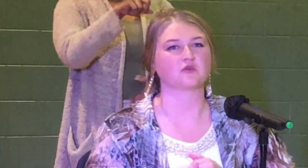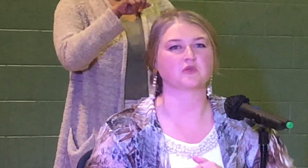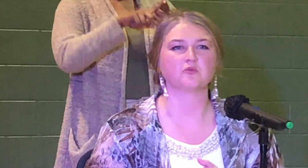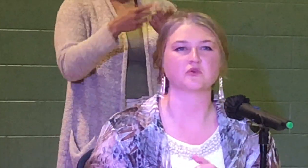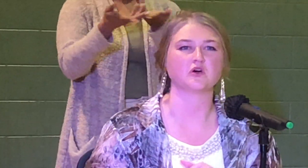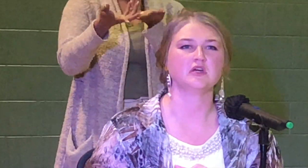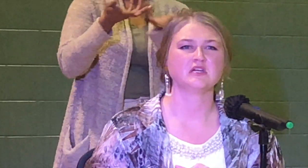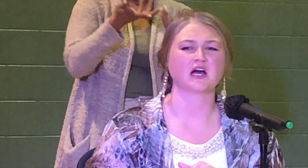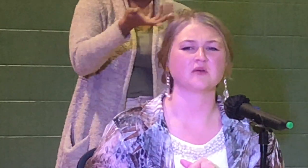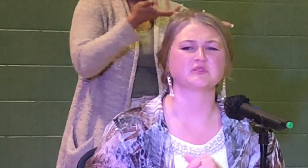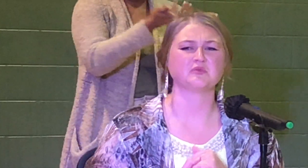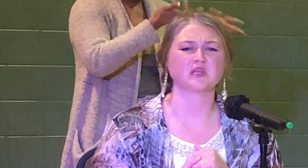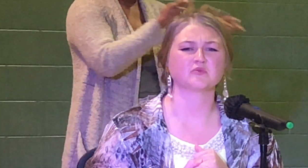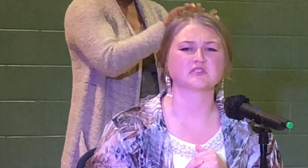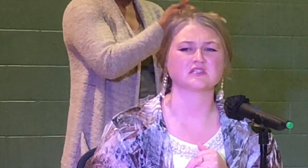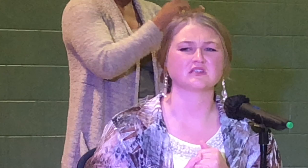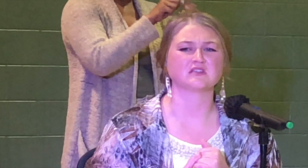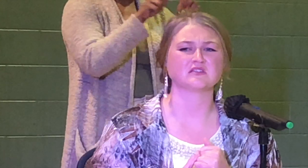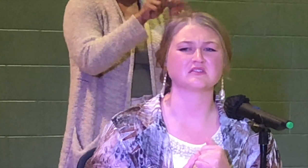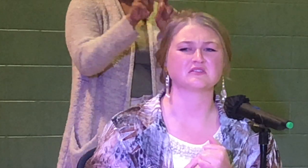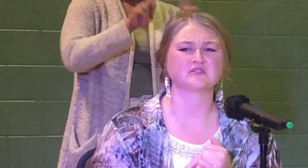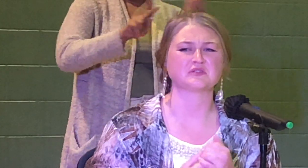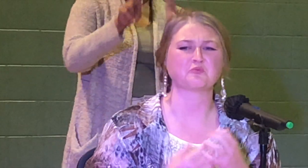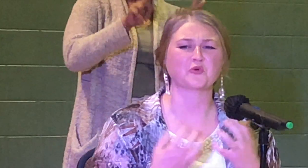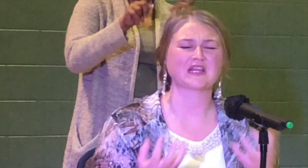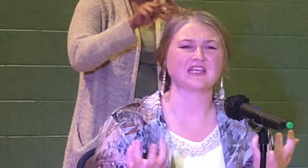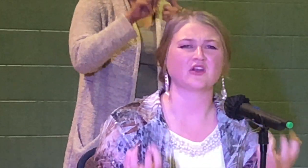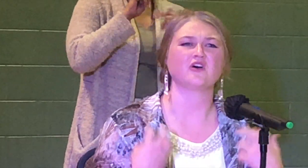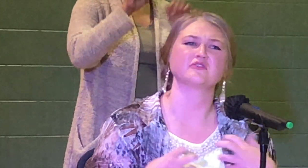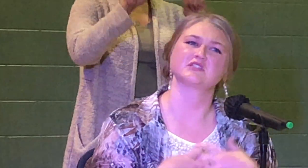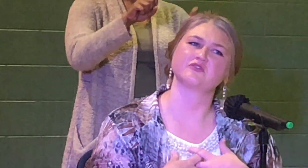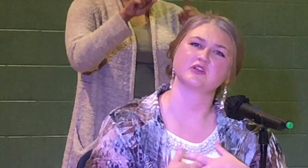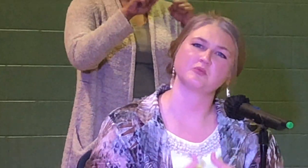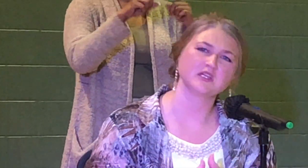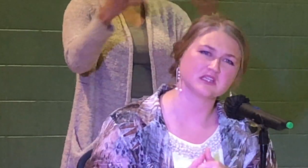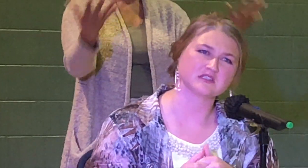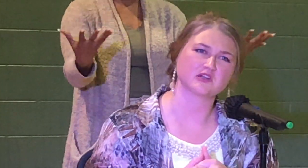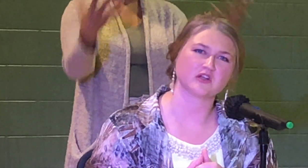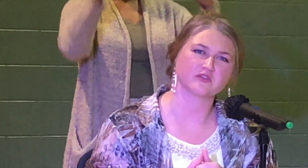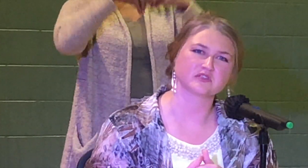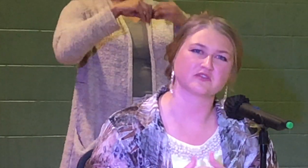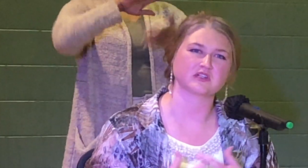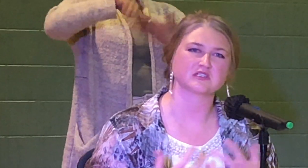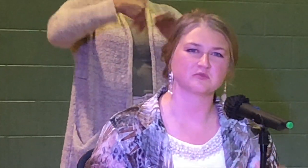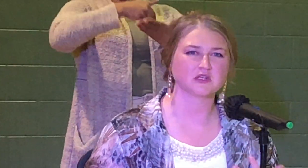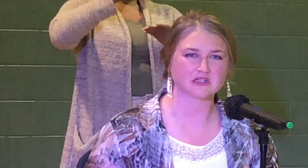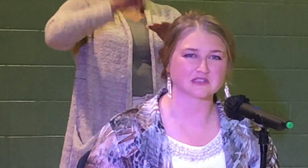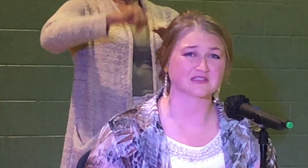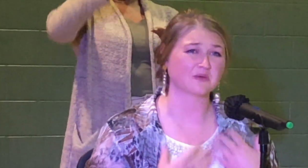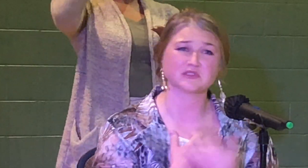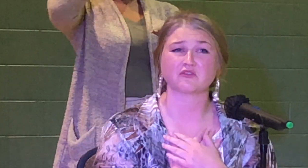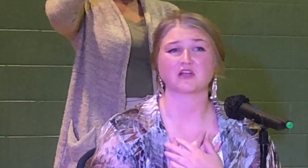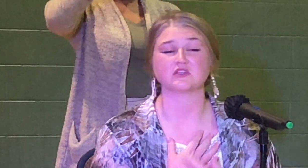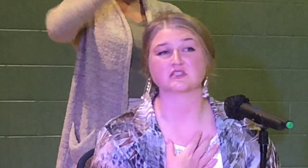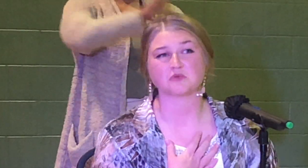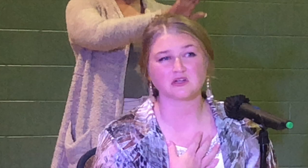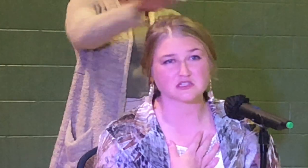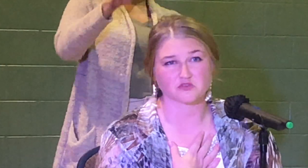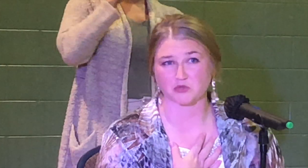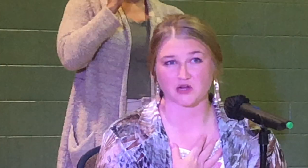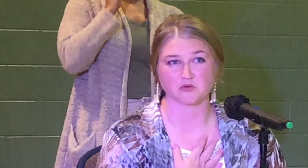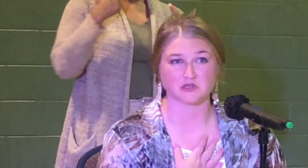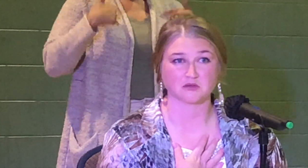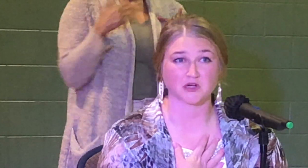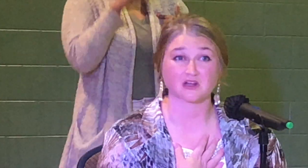with different people to be able to bring in all those different opinions and all those different experiences. I will never have the